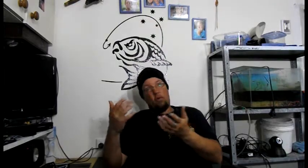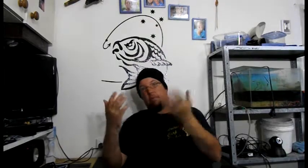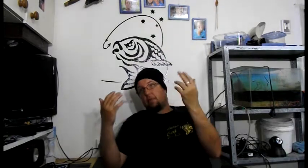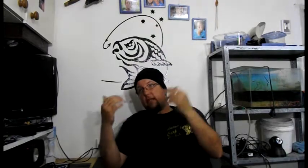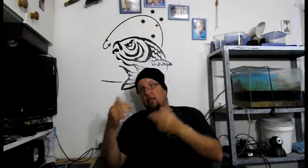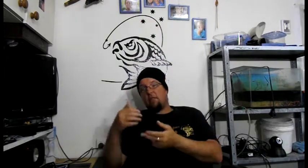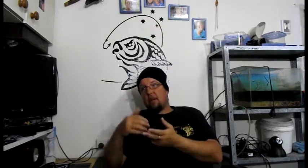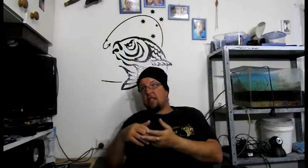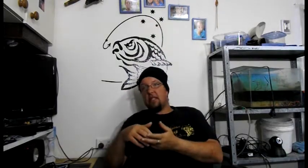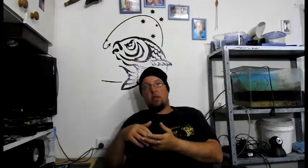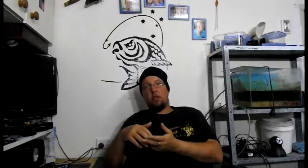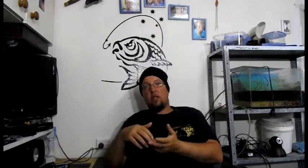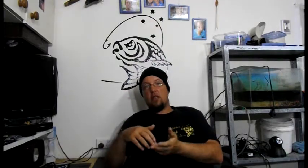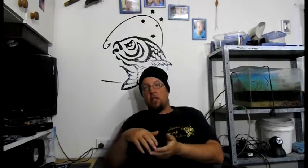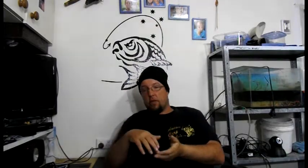bloody soft plastics which I think are useless.